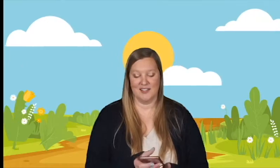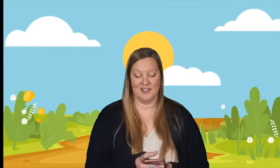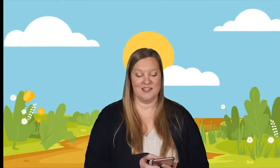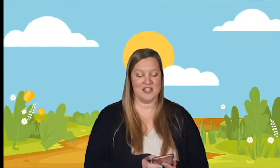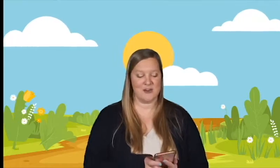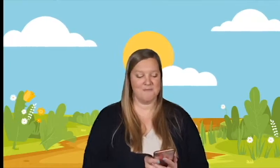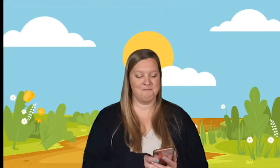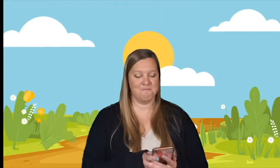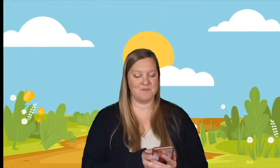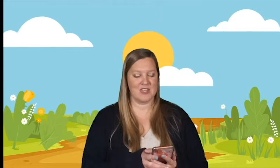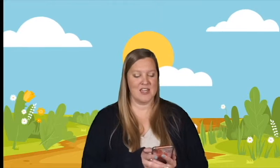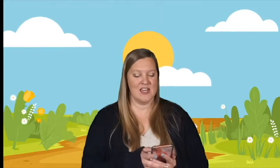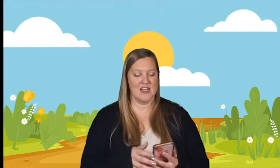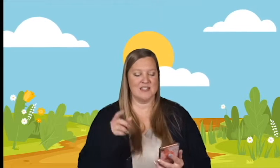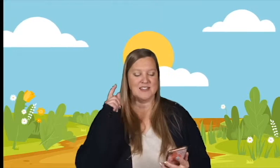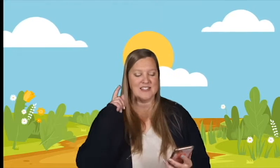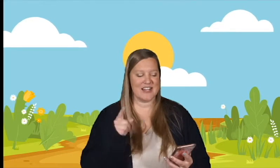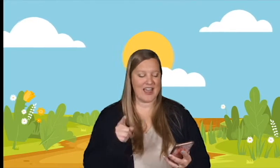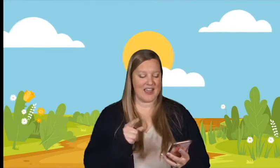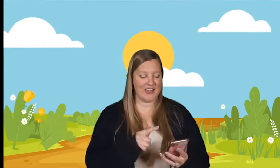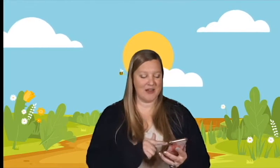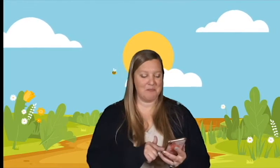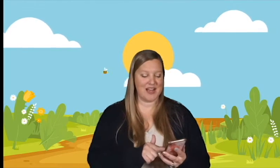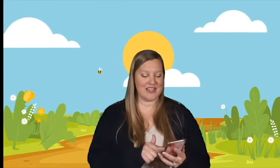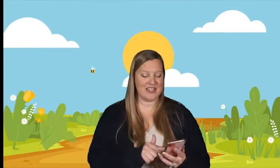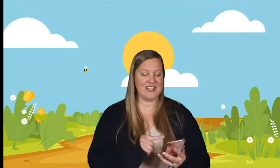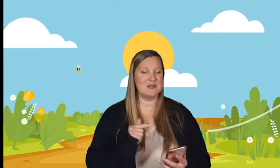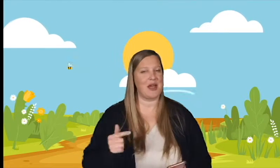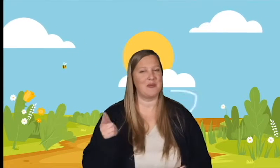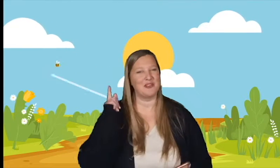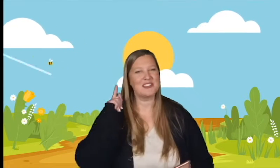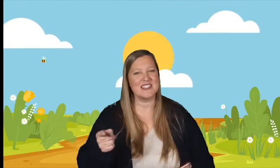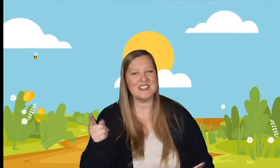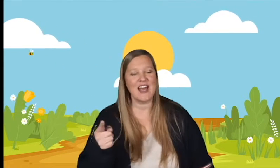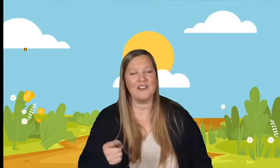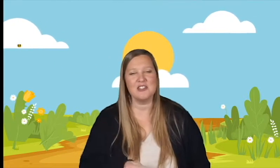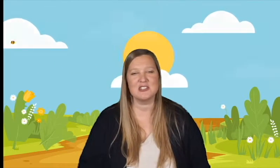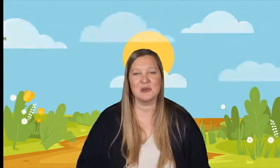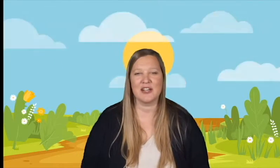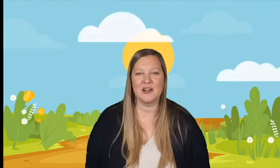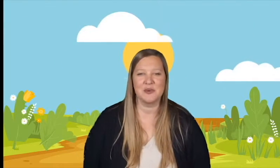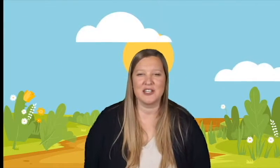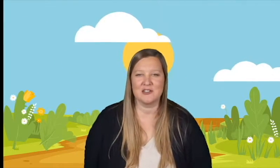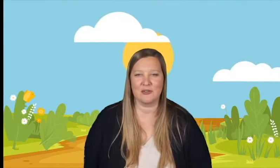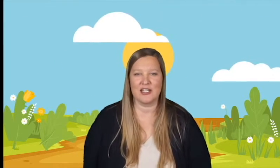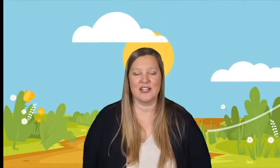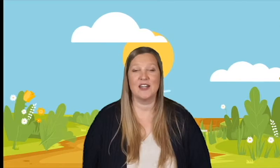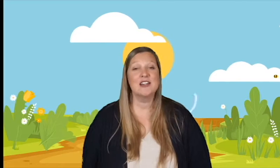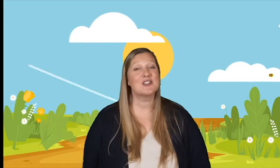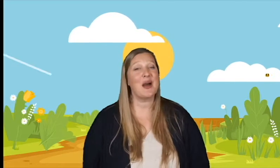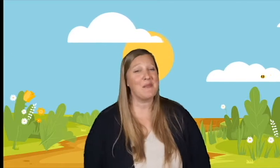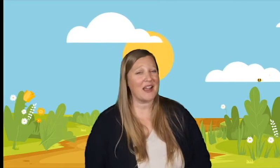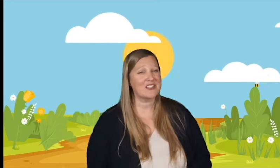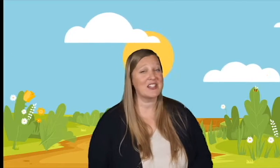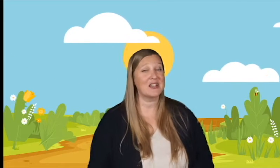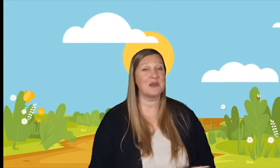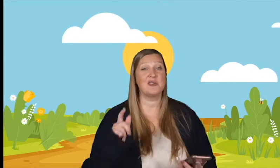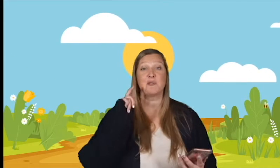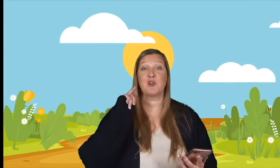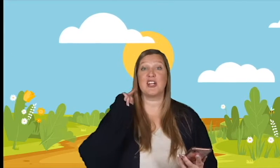So, today my kid's Bible didn't have the story I wanted to read. So, I'm actually going to be reading